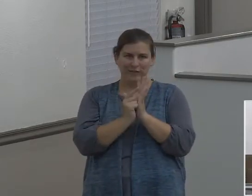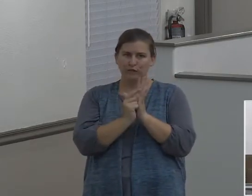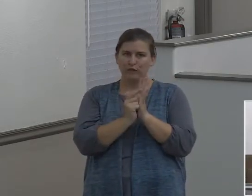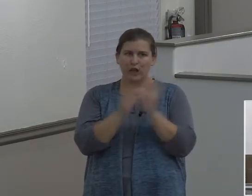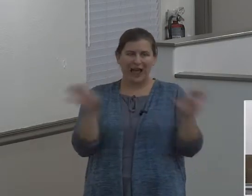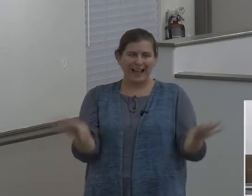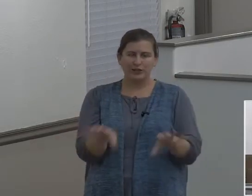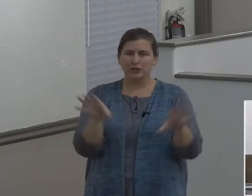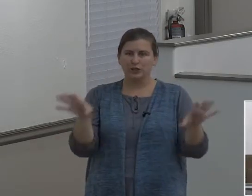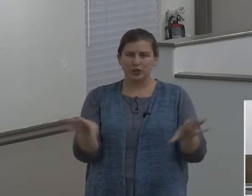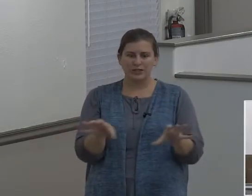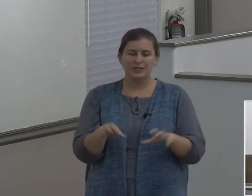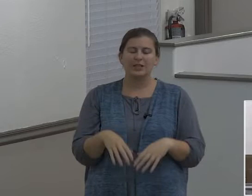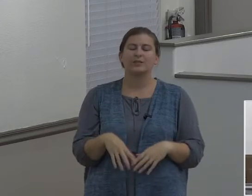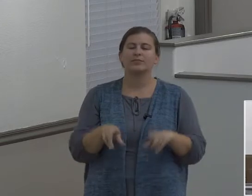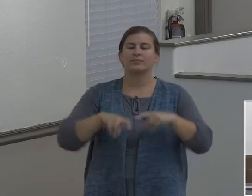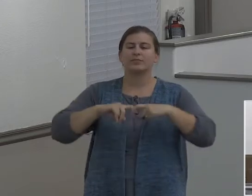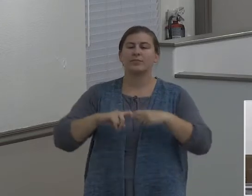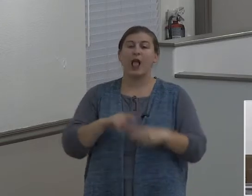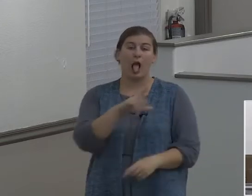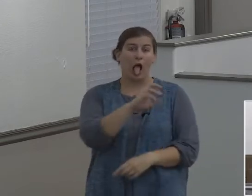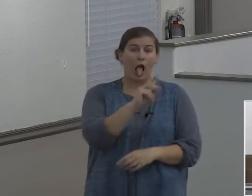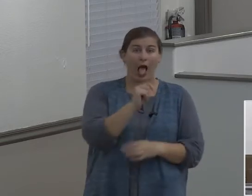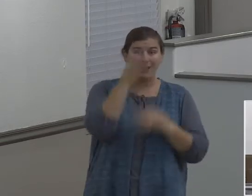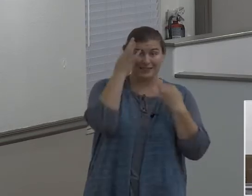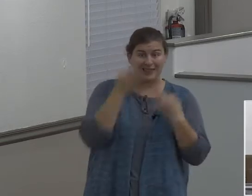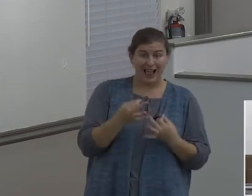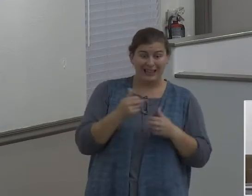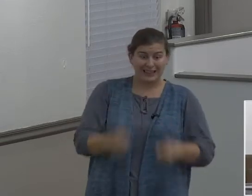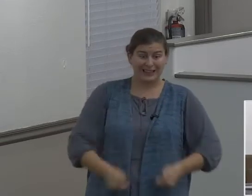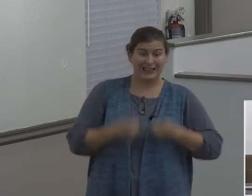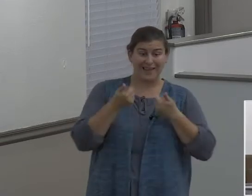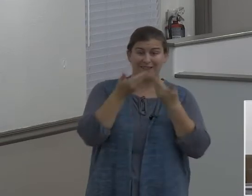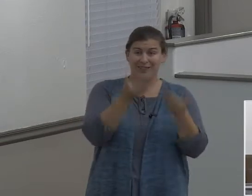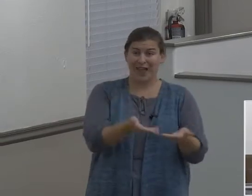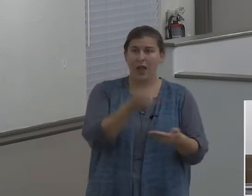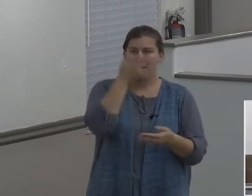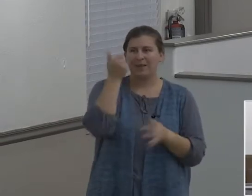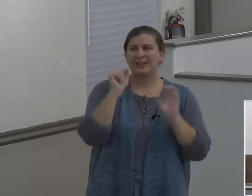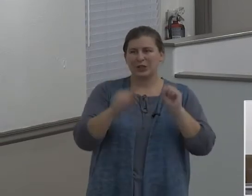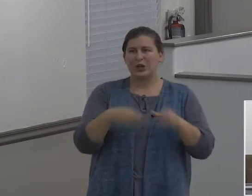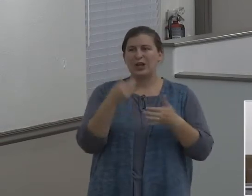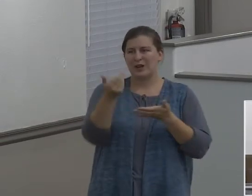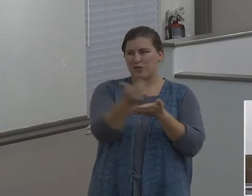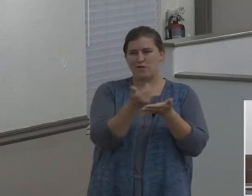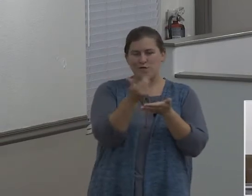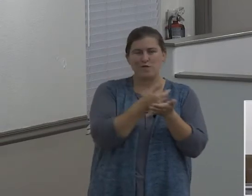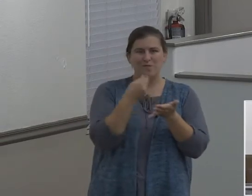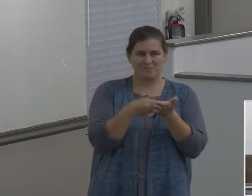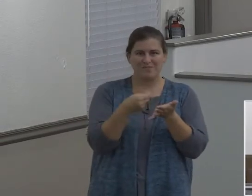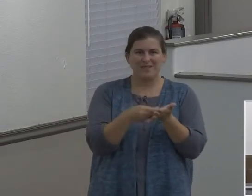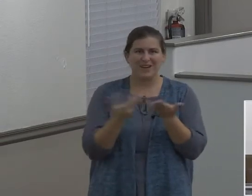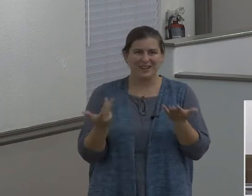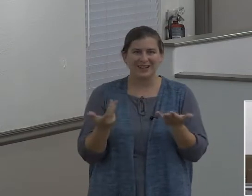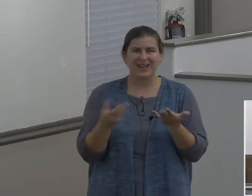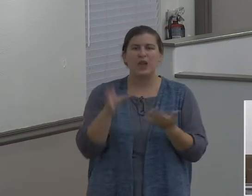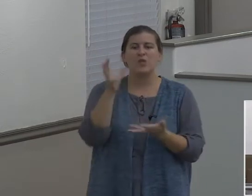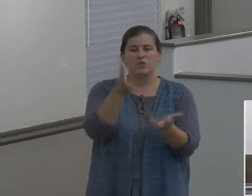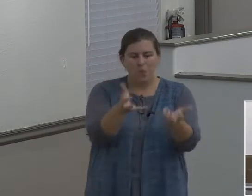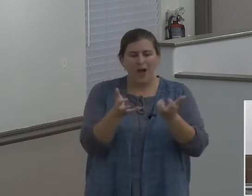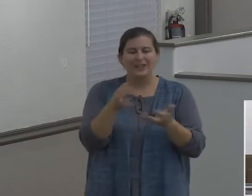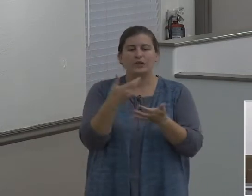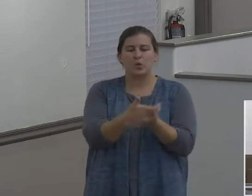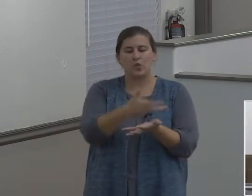there because, well, we'll see, he did it because he could make money. He did it because he sought the wealth and the affluence and